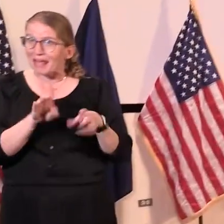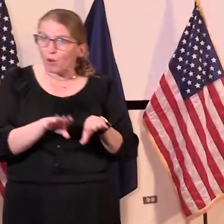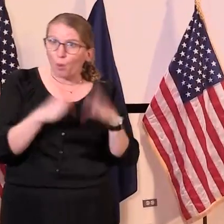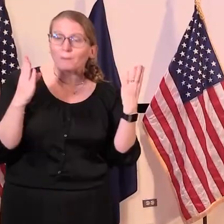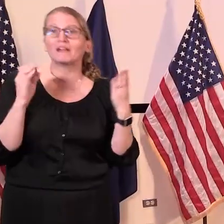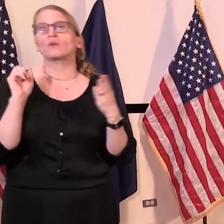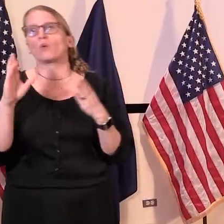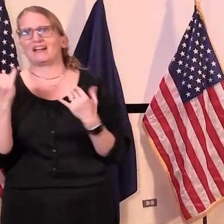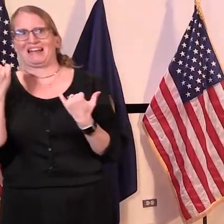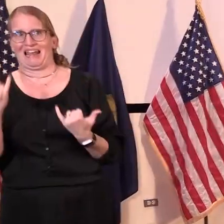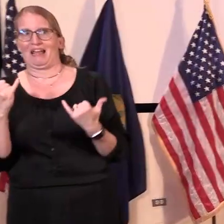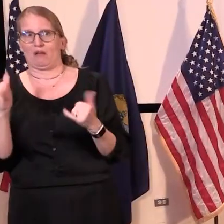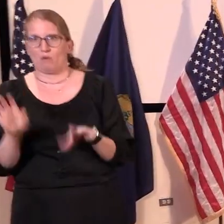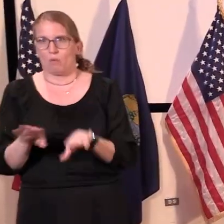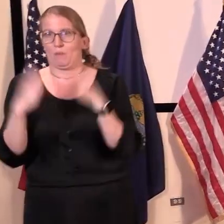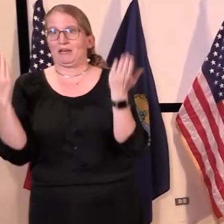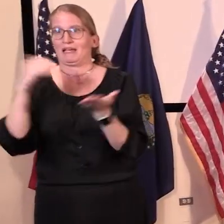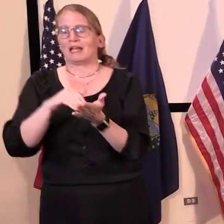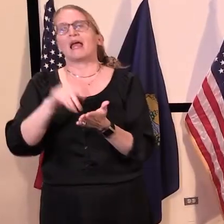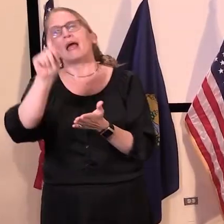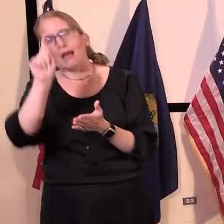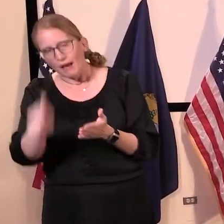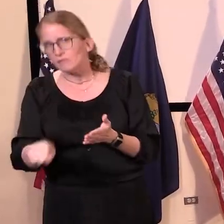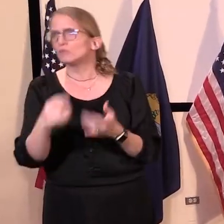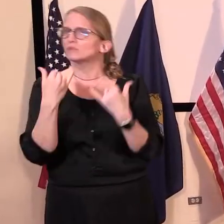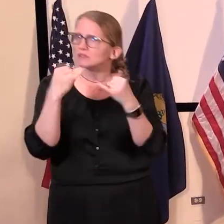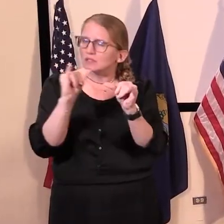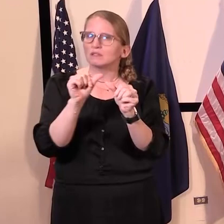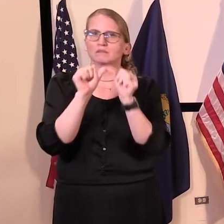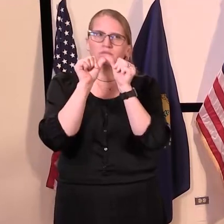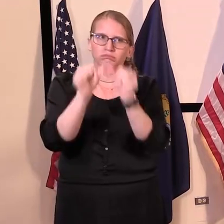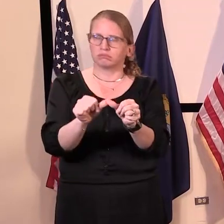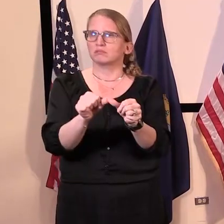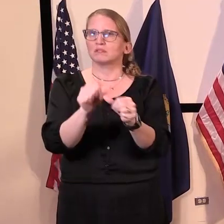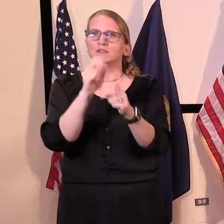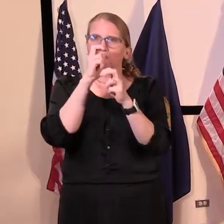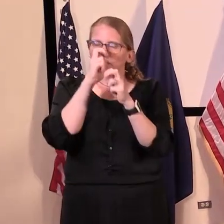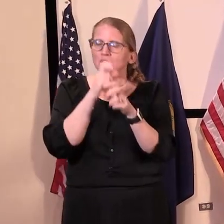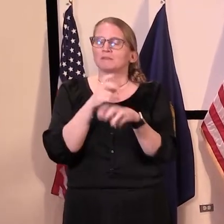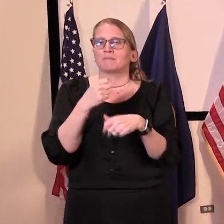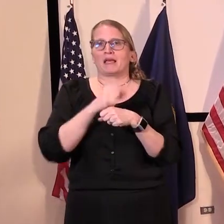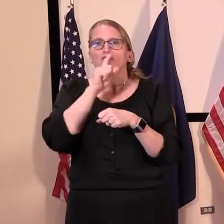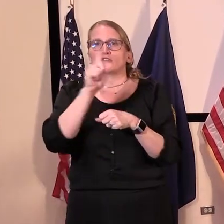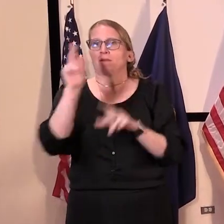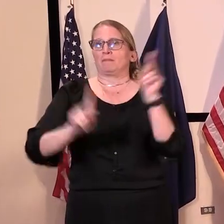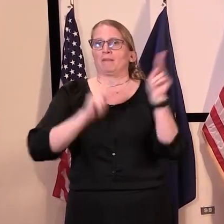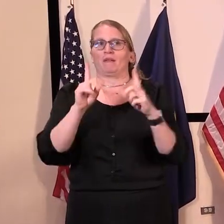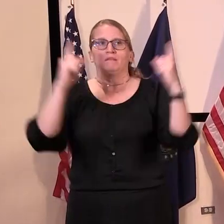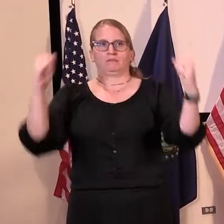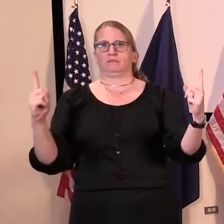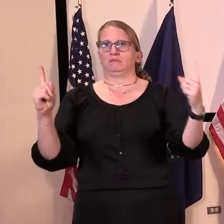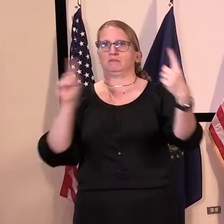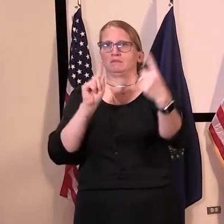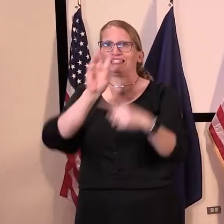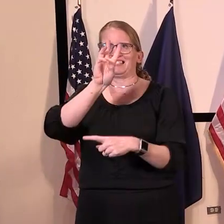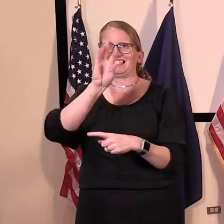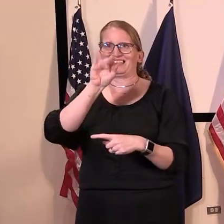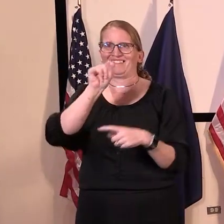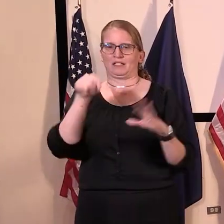you must continue to follow our health and safety guidelines like keeping employees and customers six feet apart,